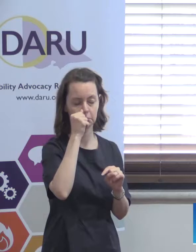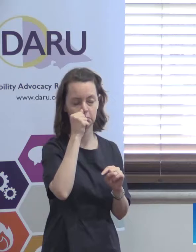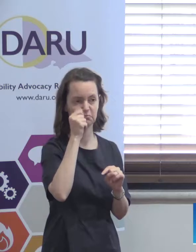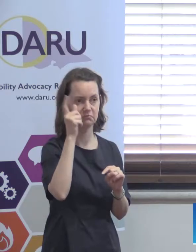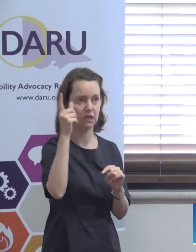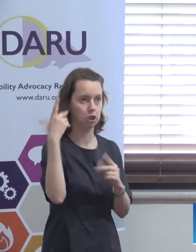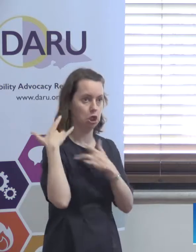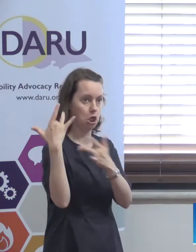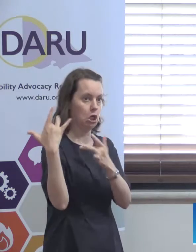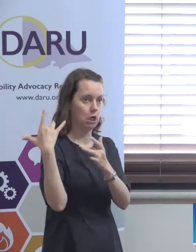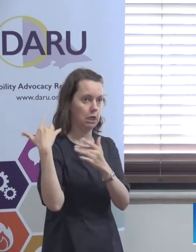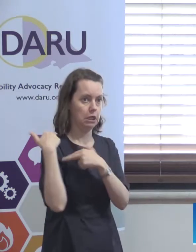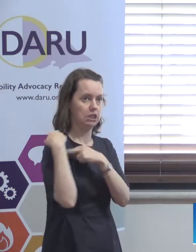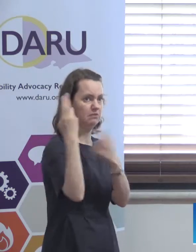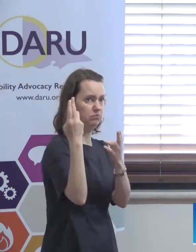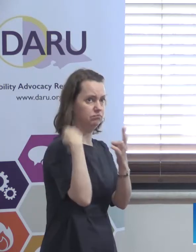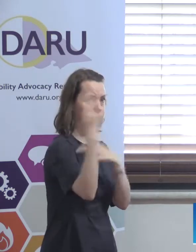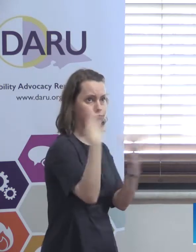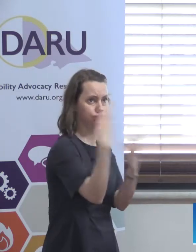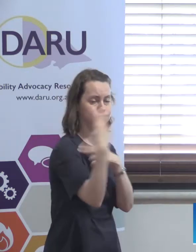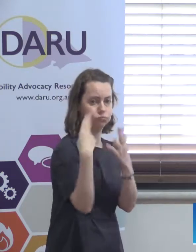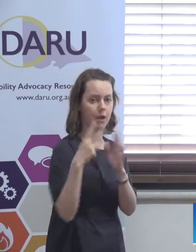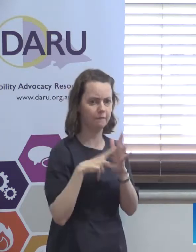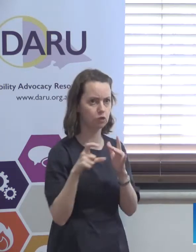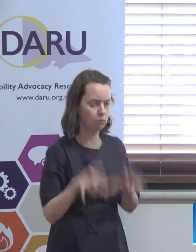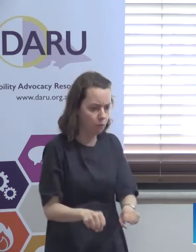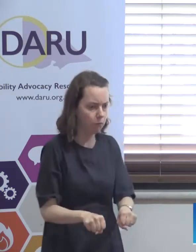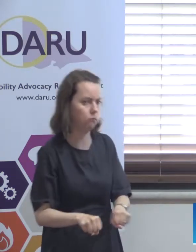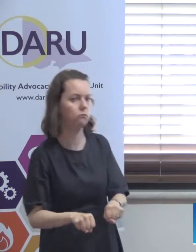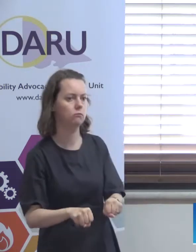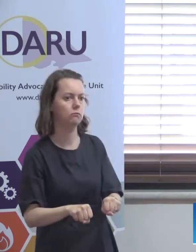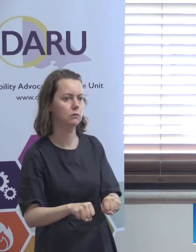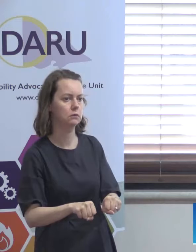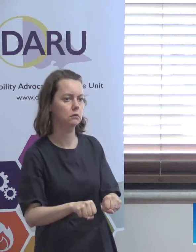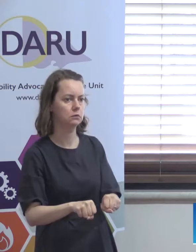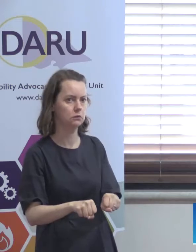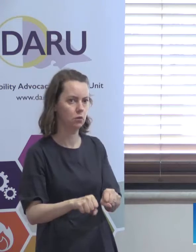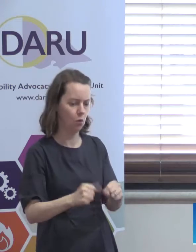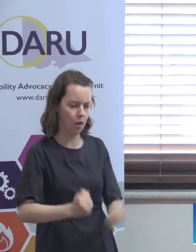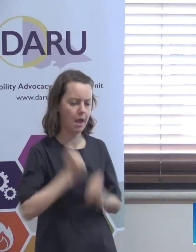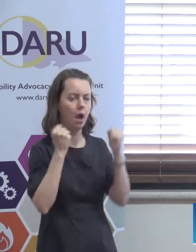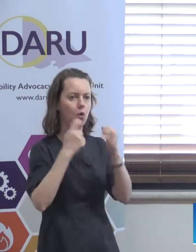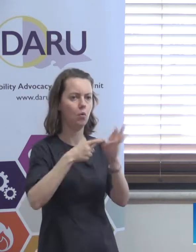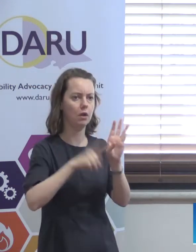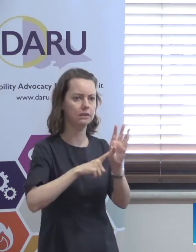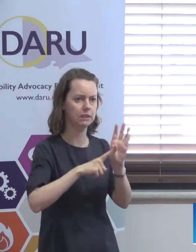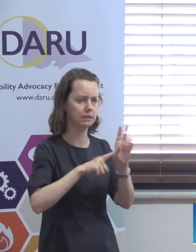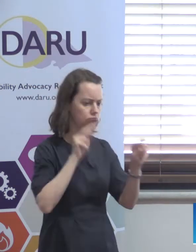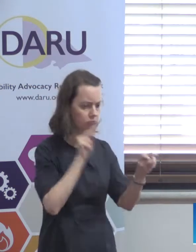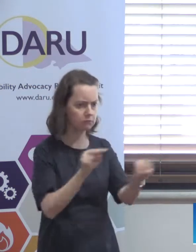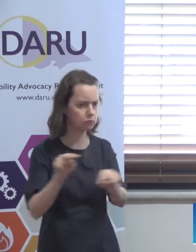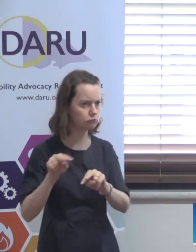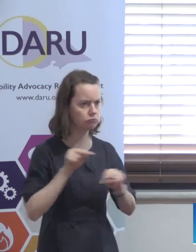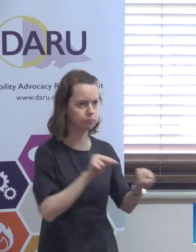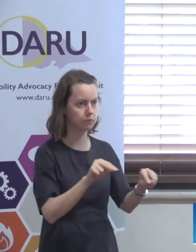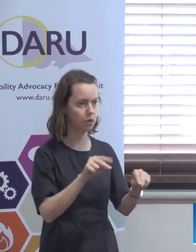handing over to the Commonwealth, basically, but Victoria isn't. Victoria is pushing hard on its own quality and safeguarding. So somehow you have to